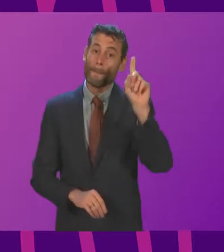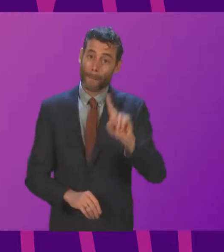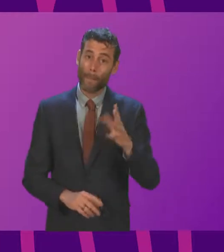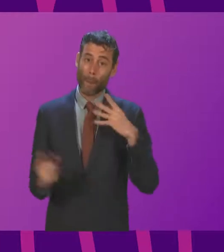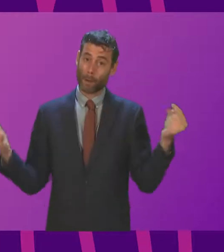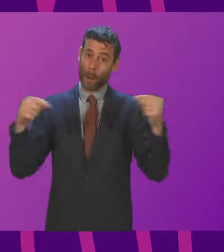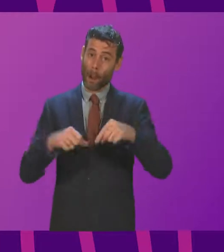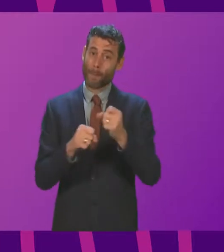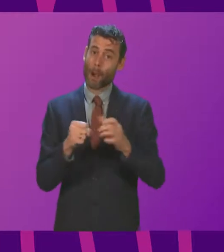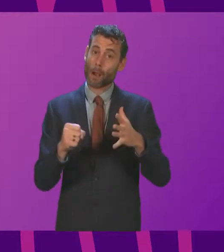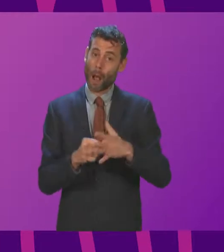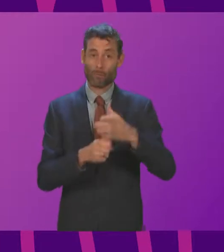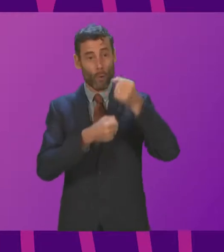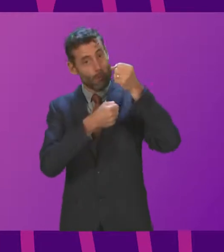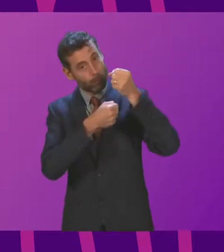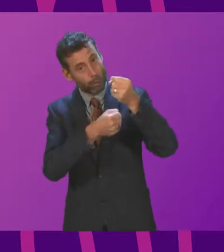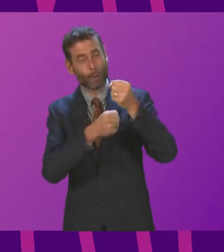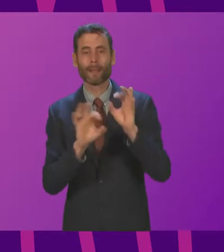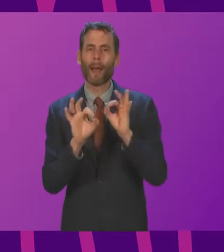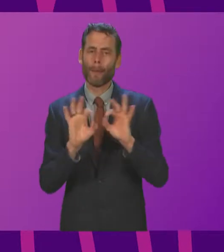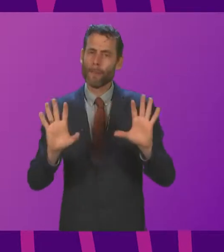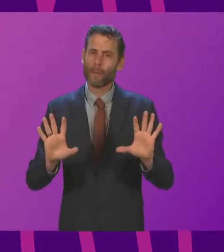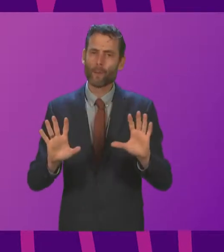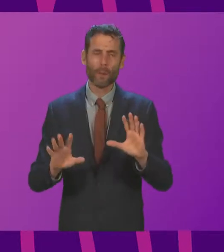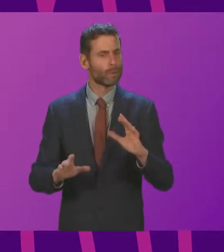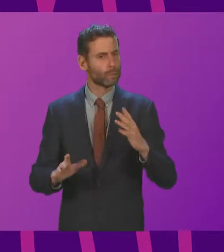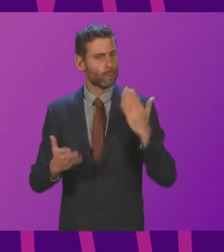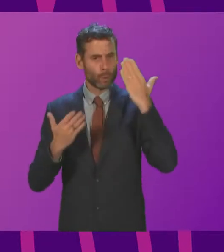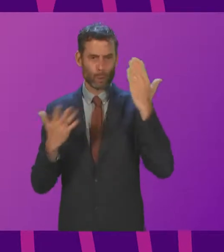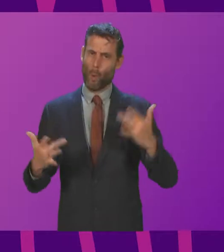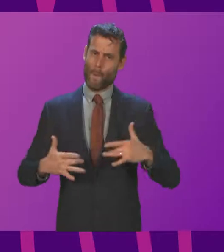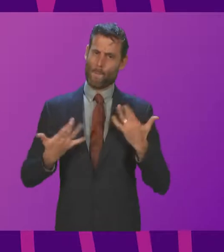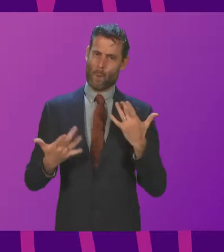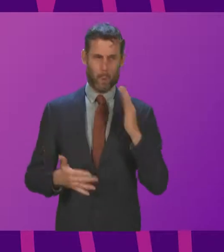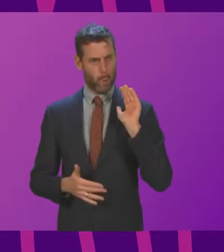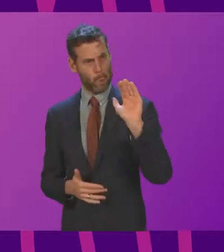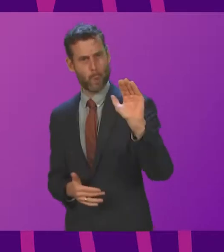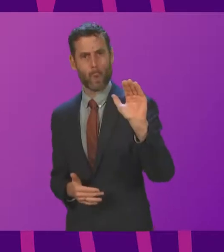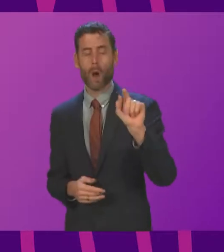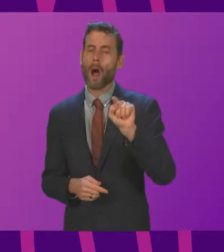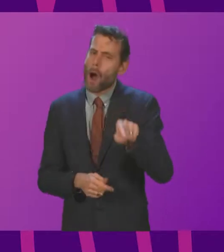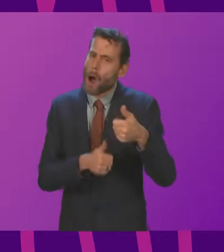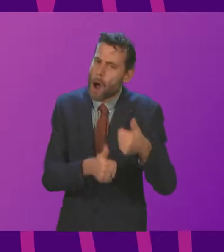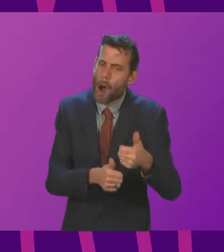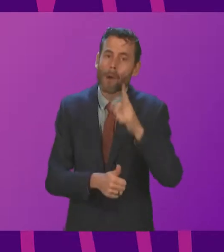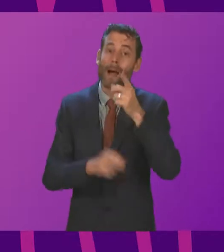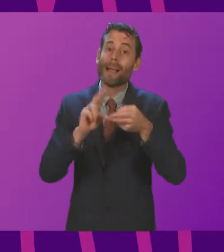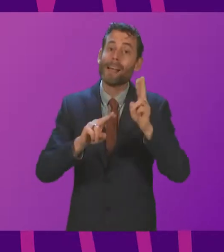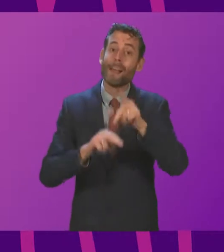want to come and make their voices heard. I think that is understandable, given the importance of the issues under discussion. But I would say to people looking to come